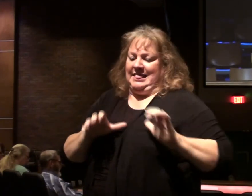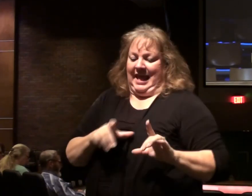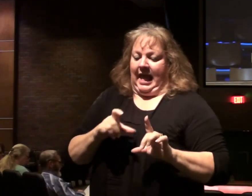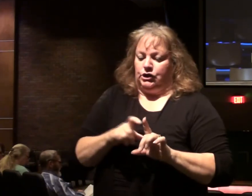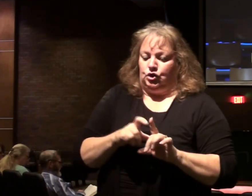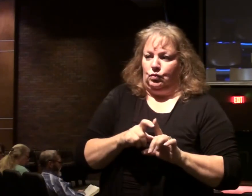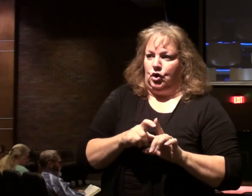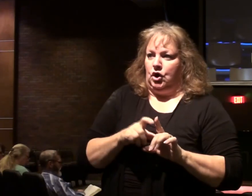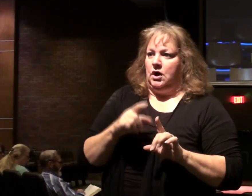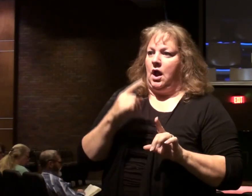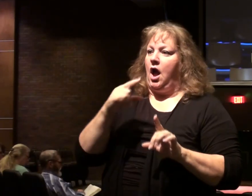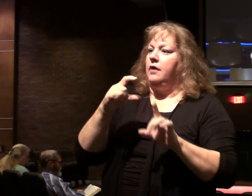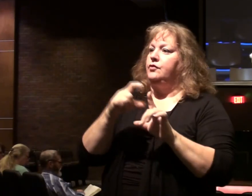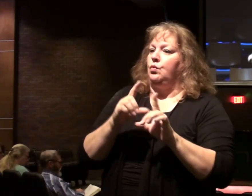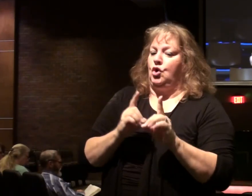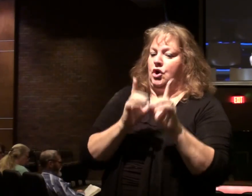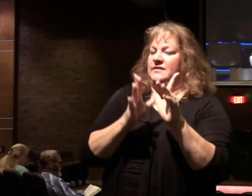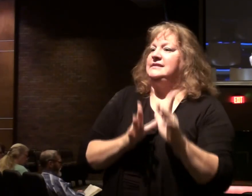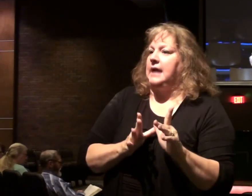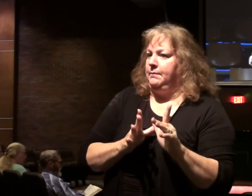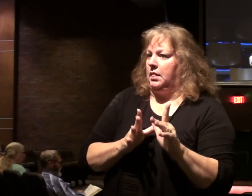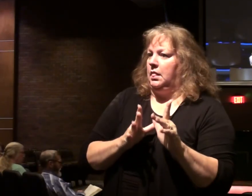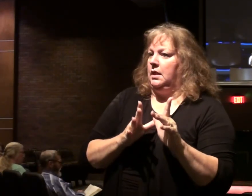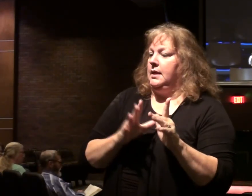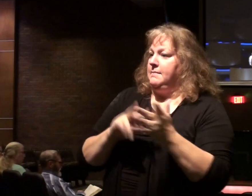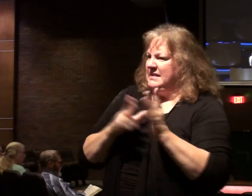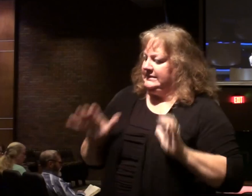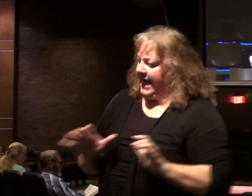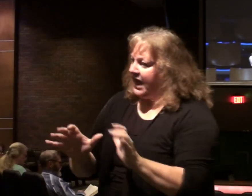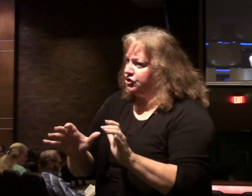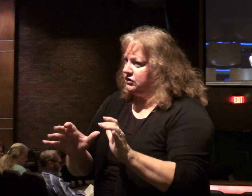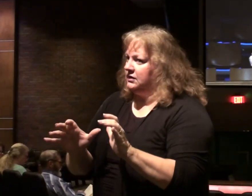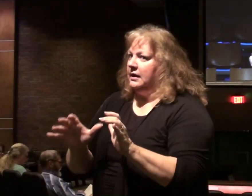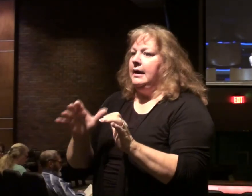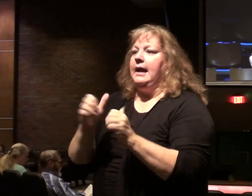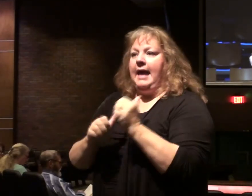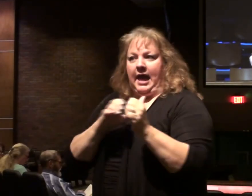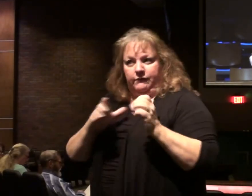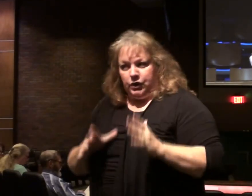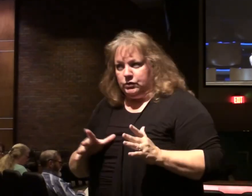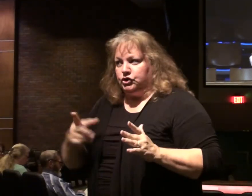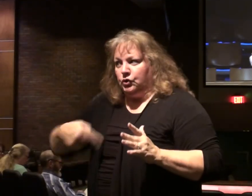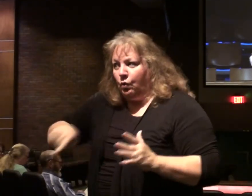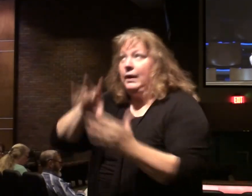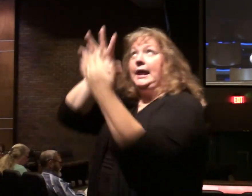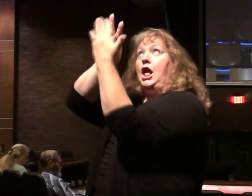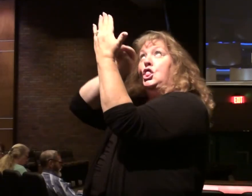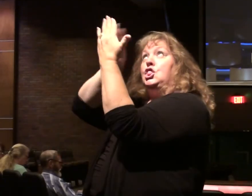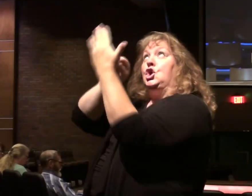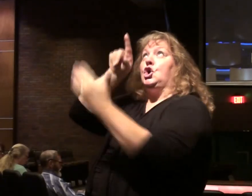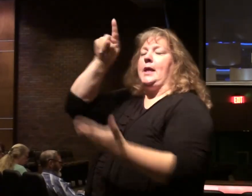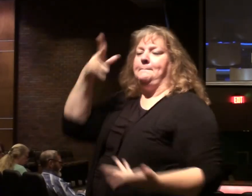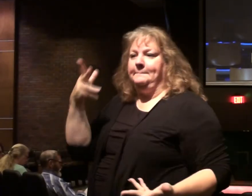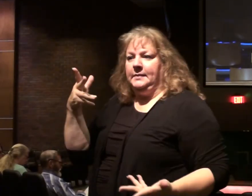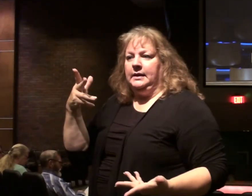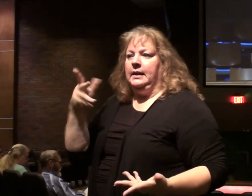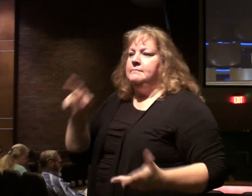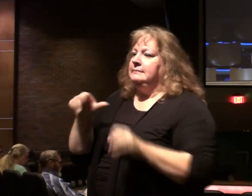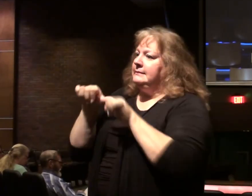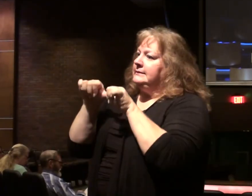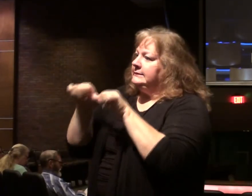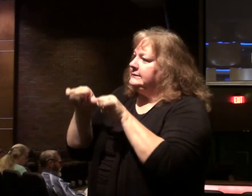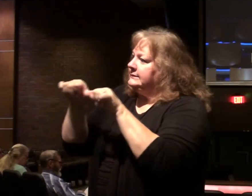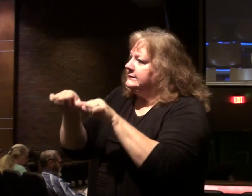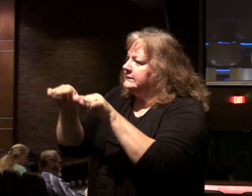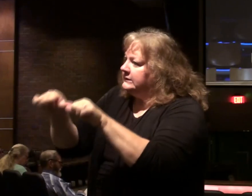noun, disciple? We're learners of Jesus Christ. Every Christian is a disciple. a learner of Christ Jesus. Now we must continue